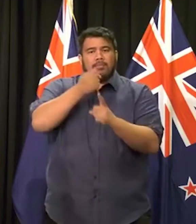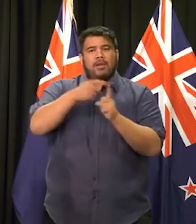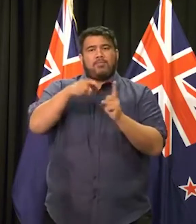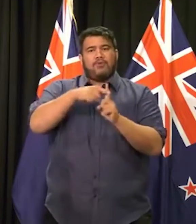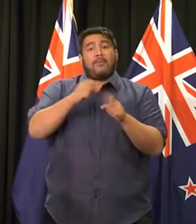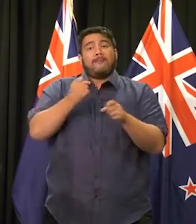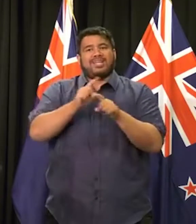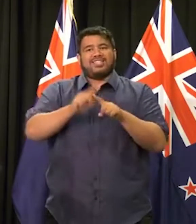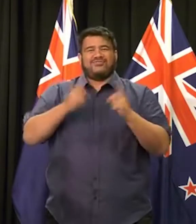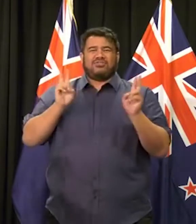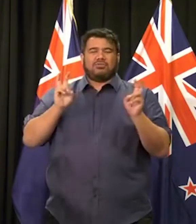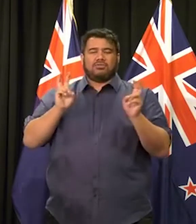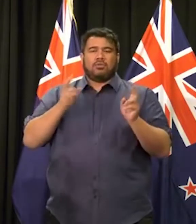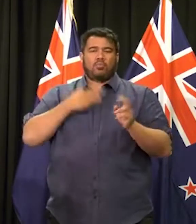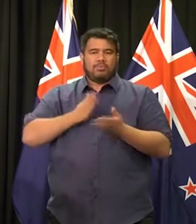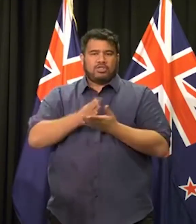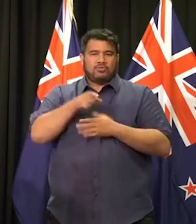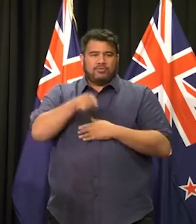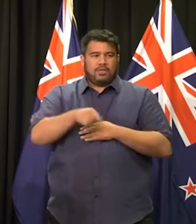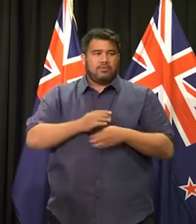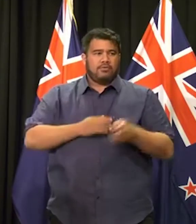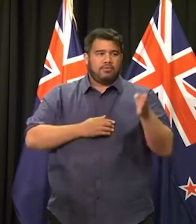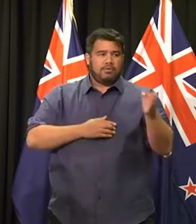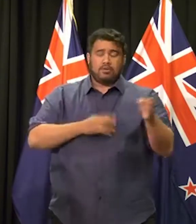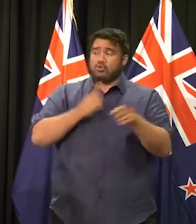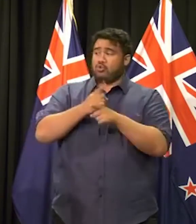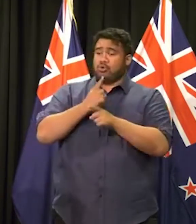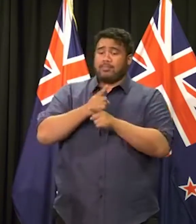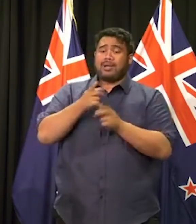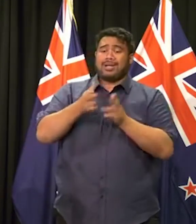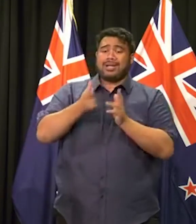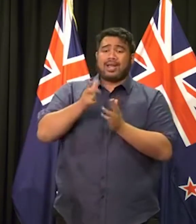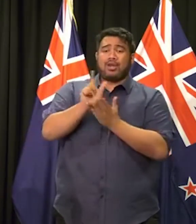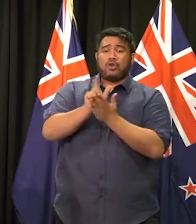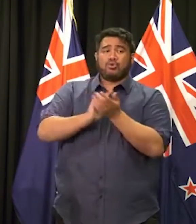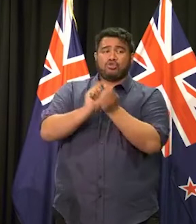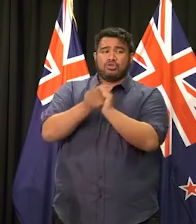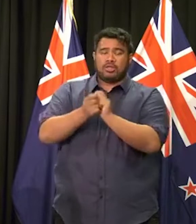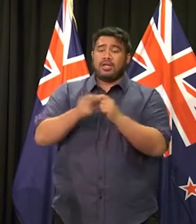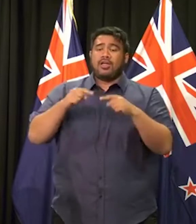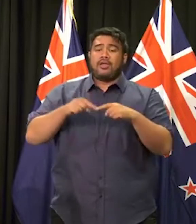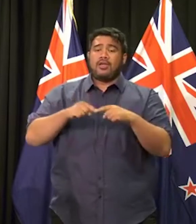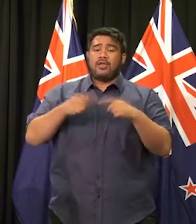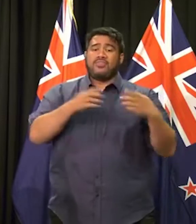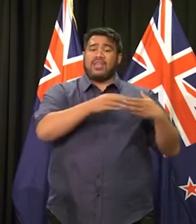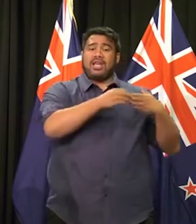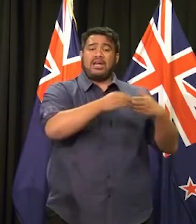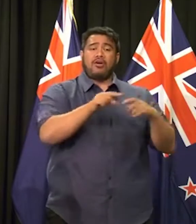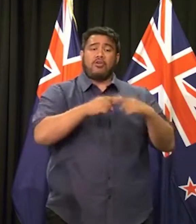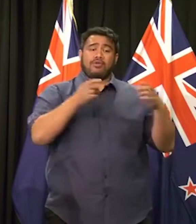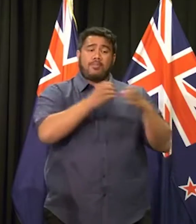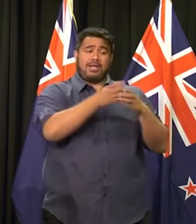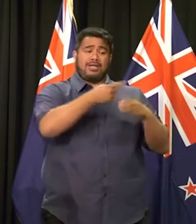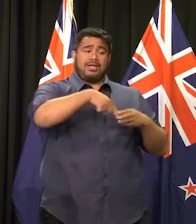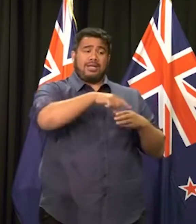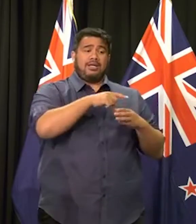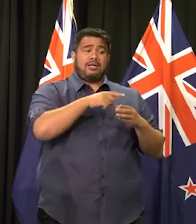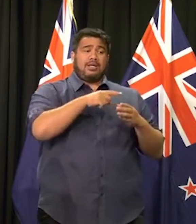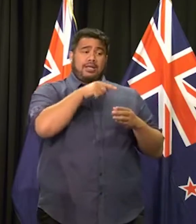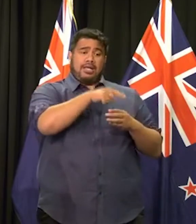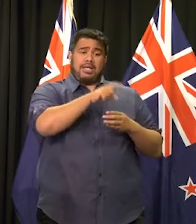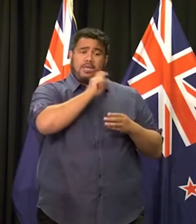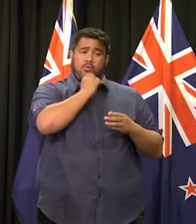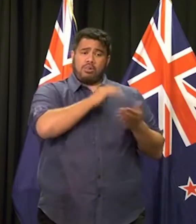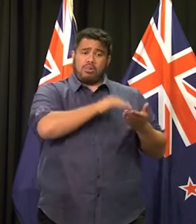Will the discussion... Will the gun law changes, has the leader of the opposition indicated whether he would assist in reaching